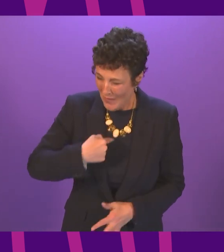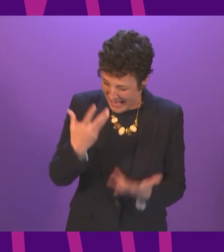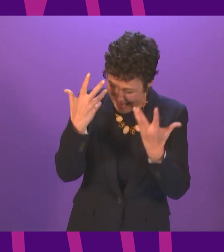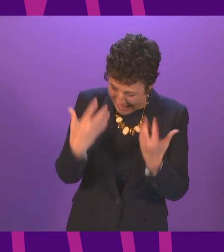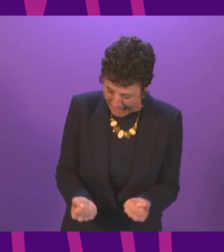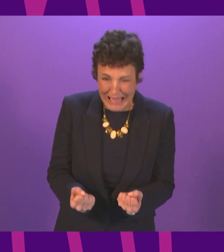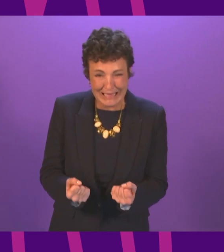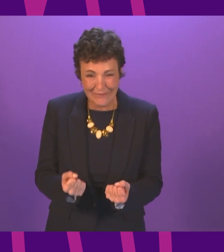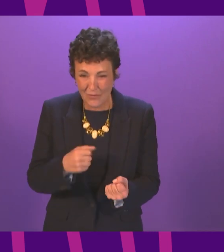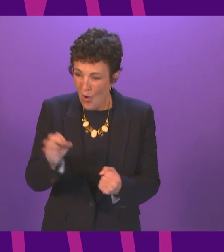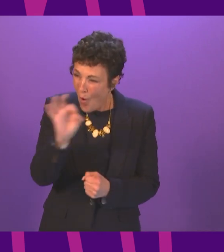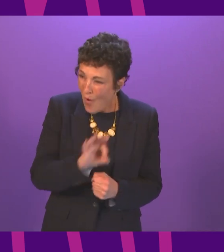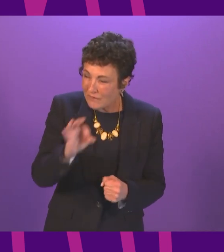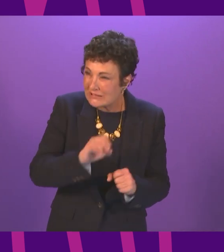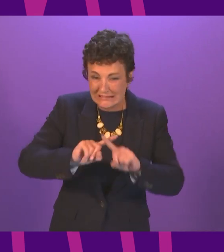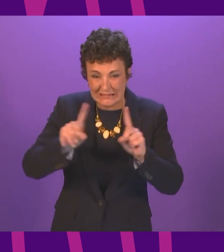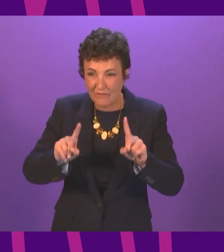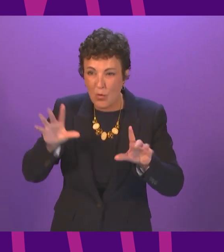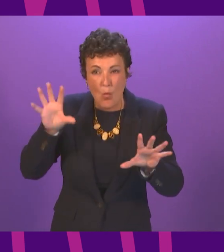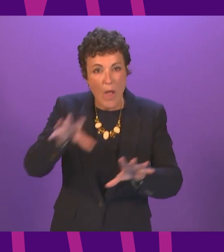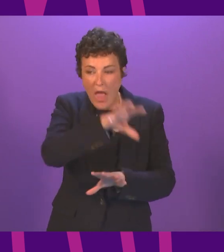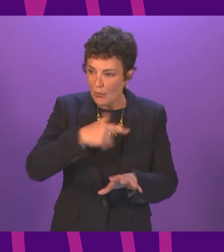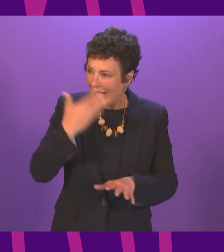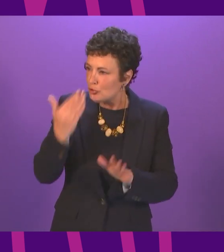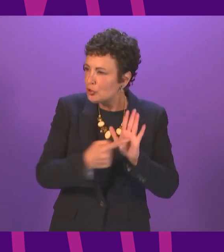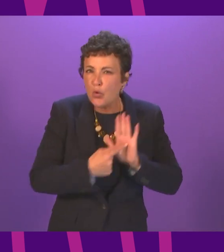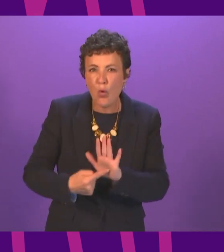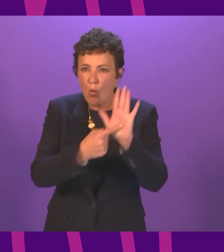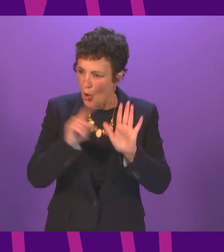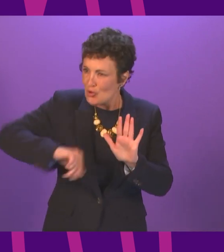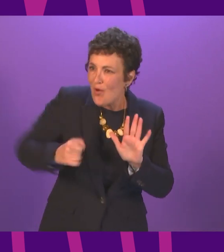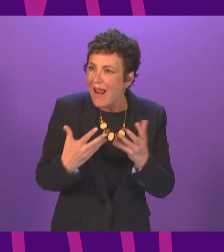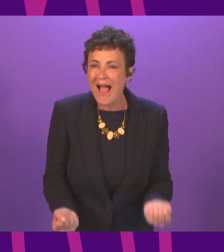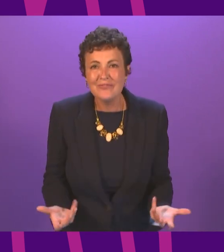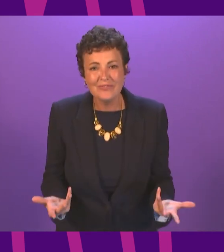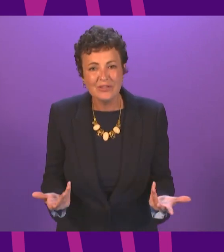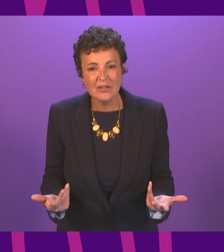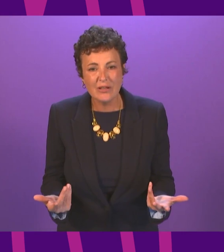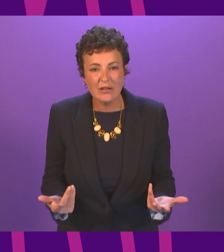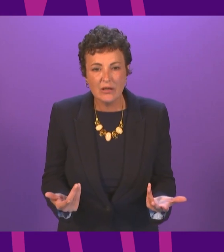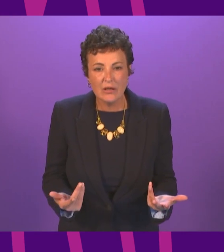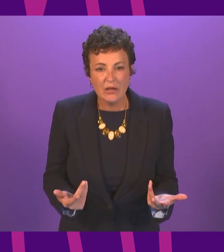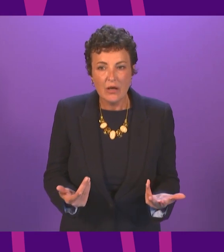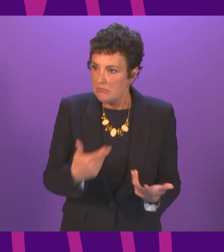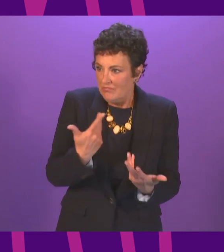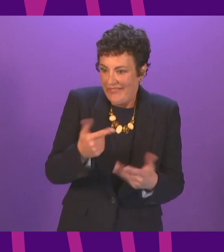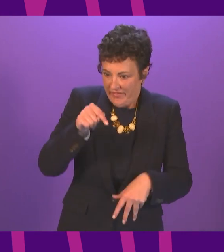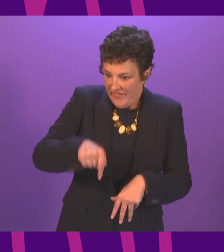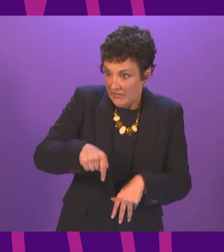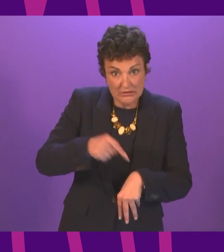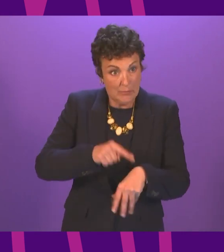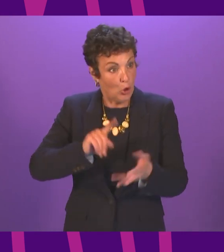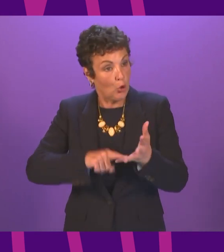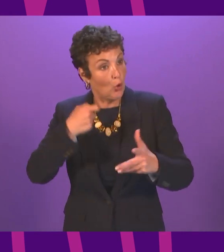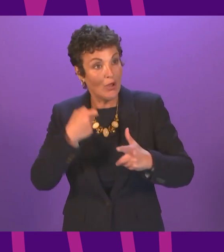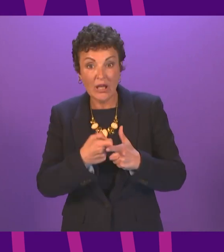elsewhere is a chance to engage and highlight what Scotland has to offer at a time instead of part of the time that the